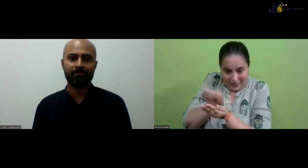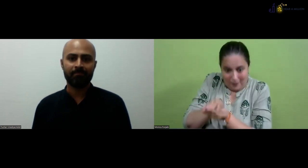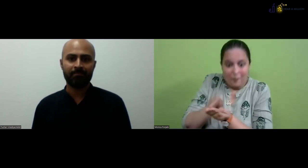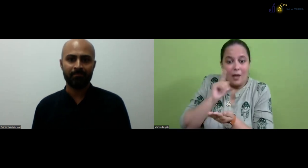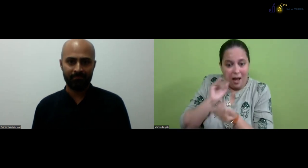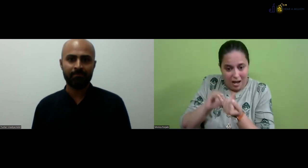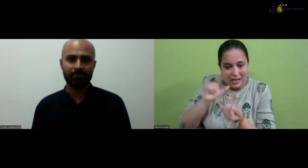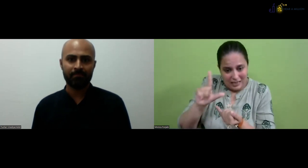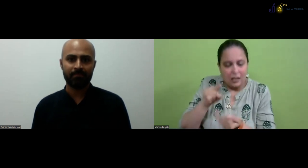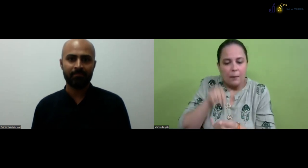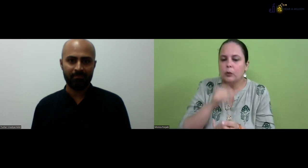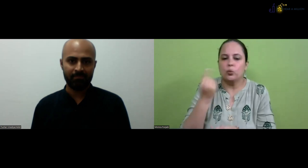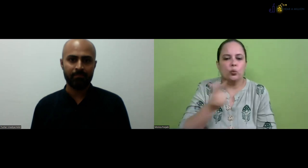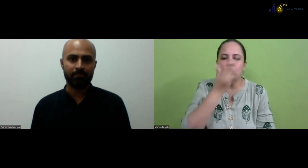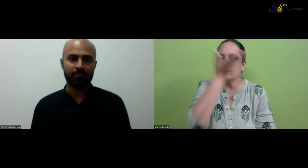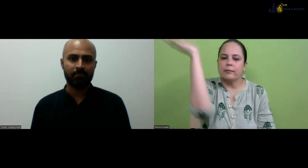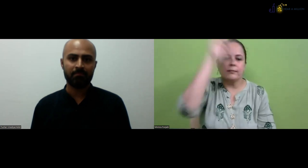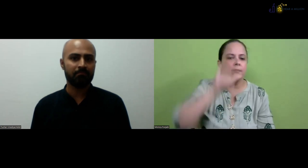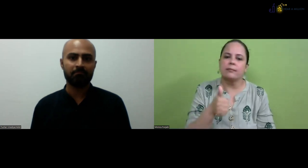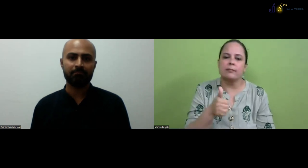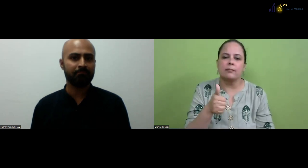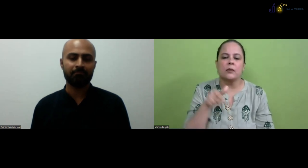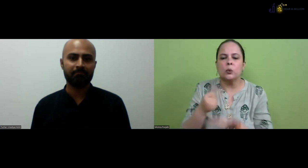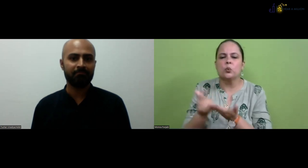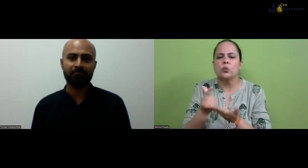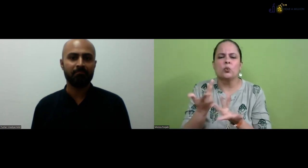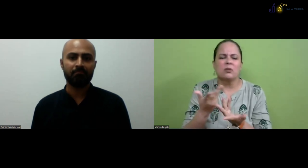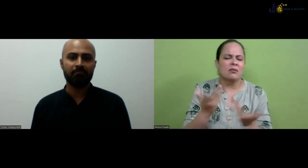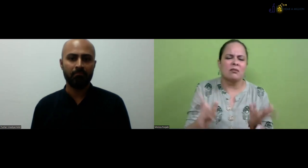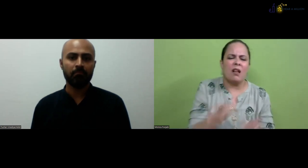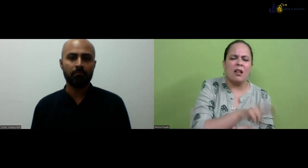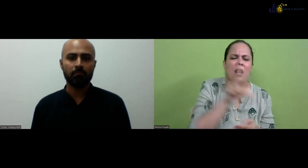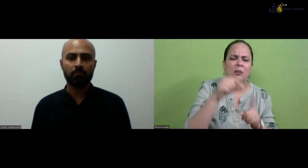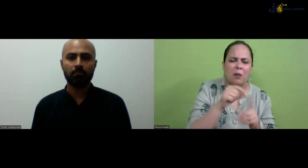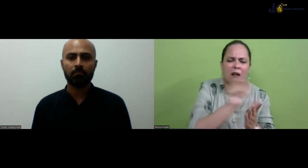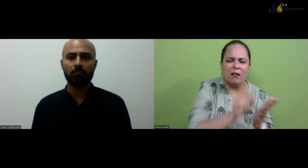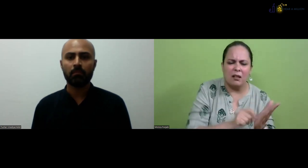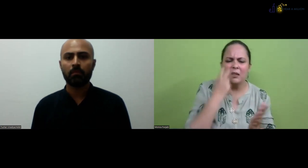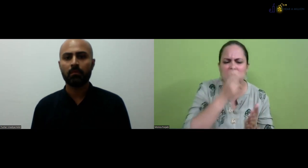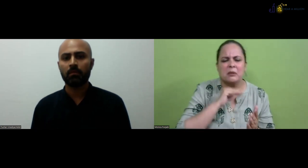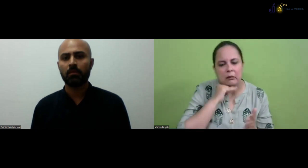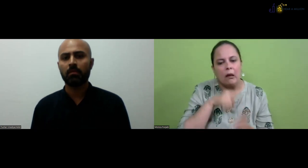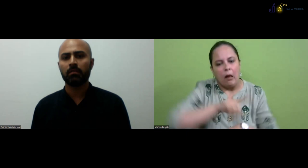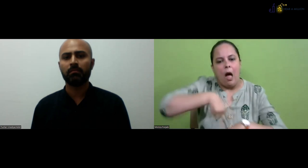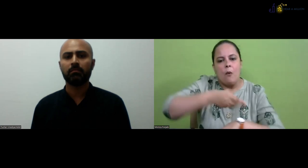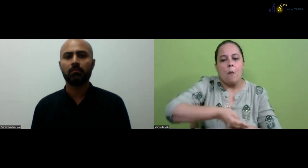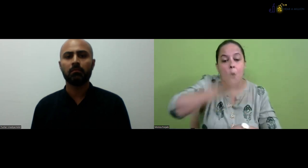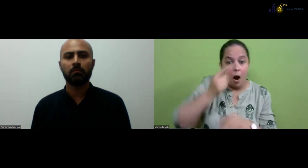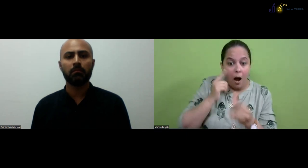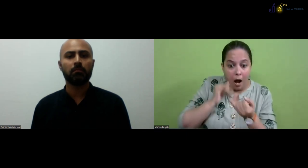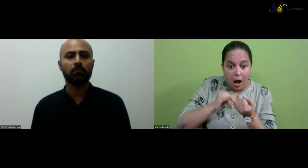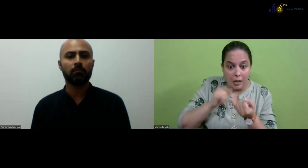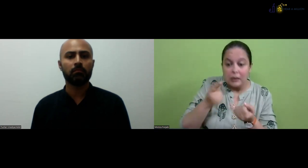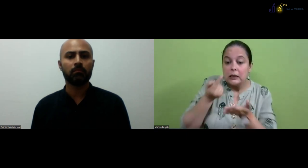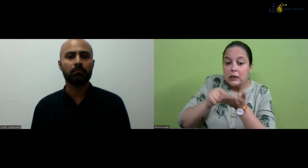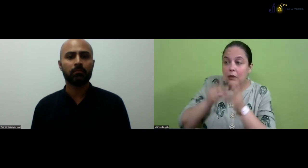schools. So if we, if they have hours to teach ISL, but they don't have the deaf teachers. So then they think if they don't have